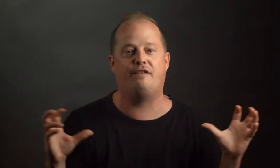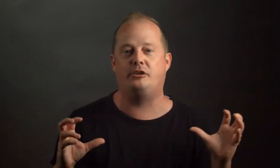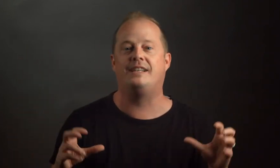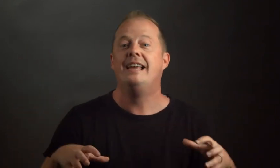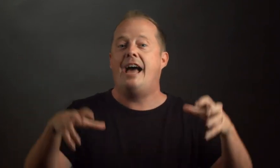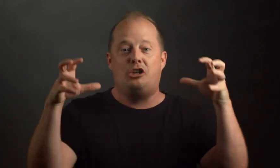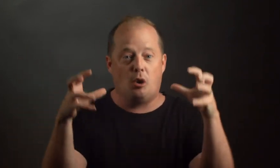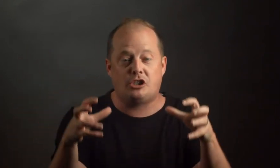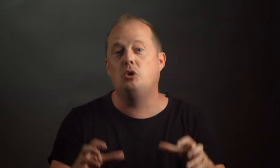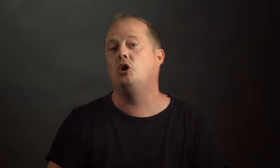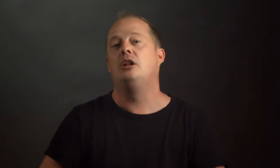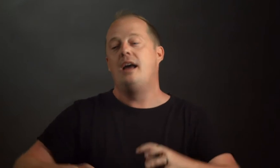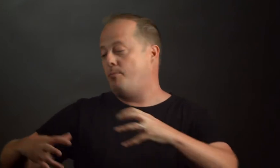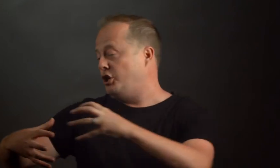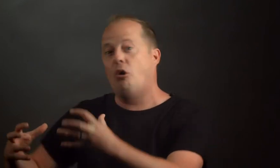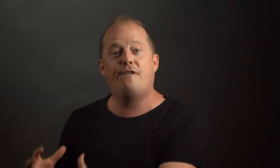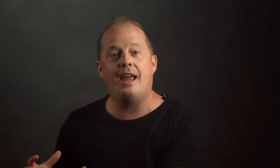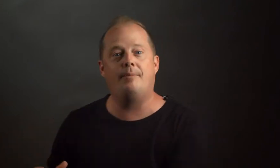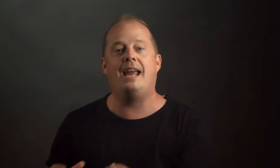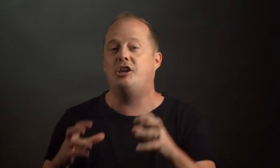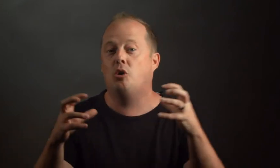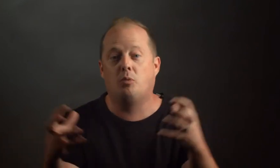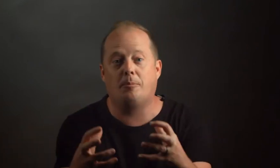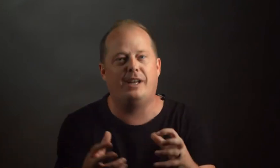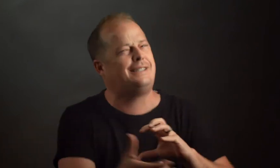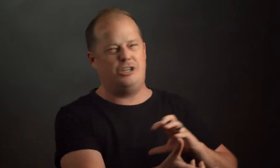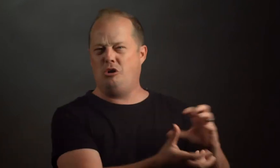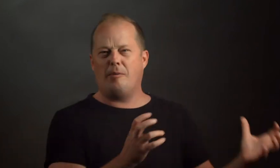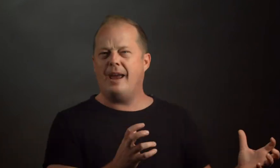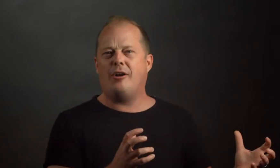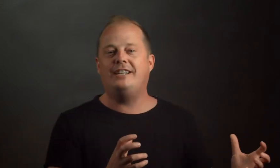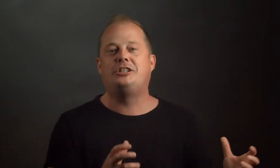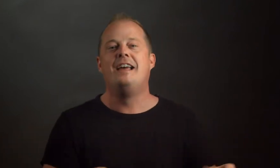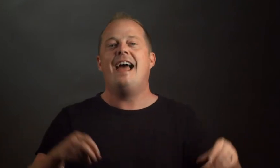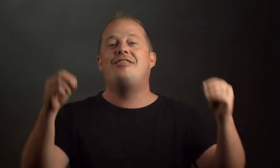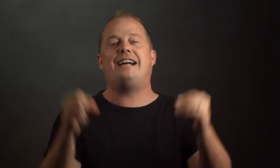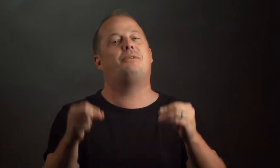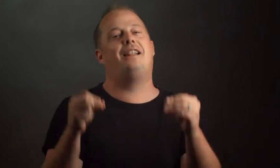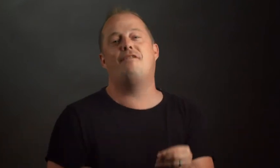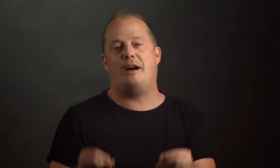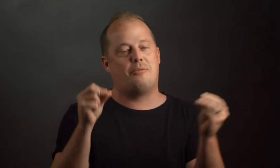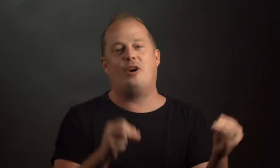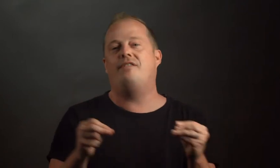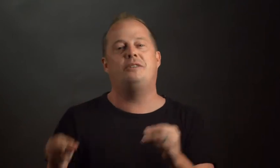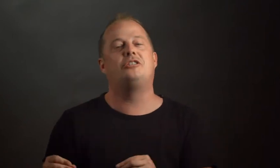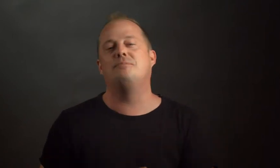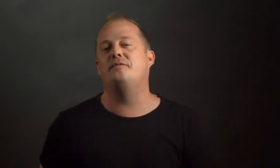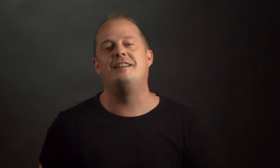influence at your school among your family at your workplace in your marriage and that's what i love about the moravian missions movement